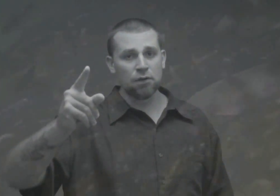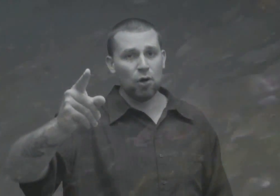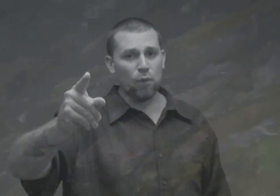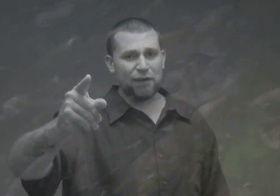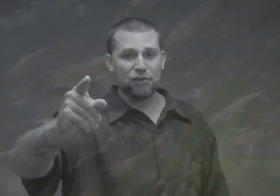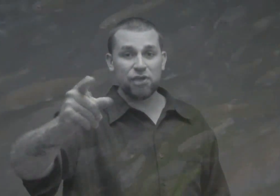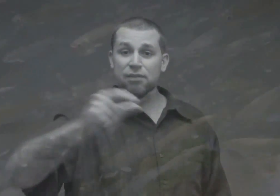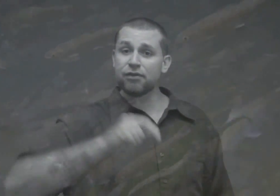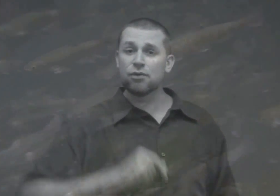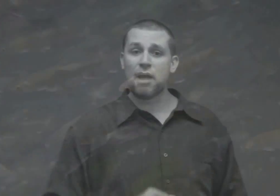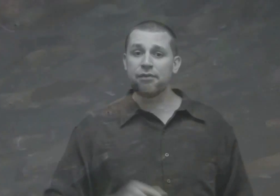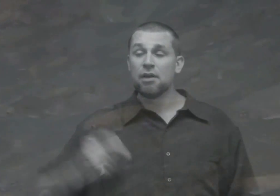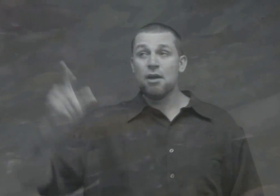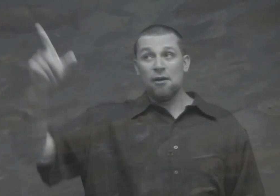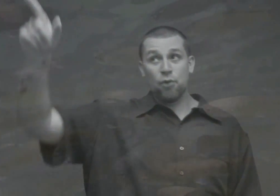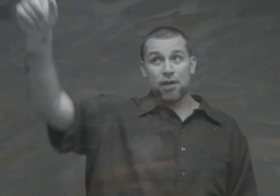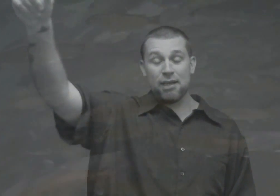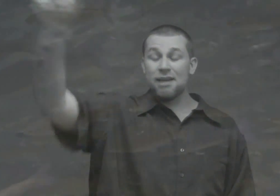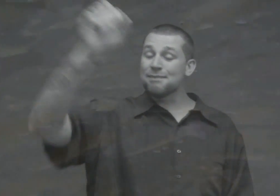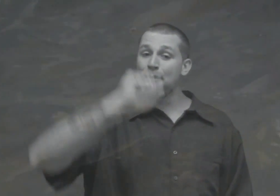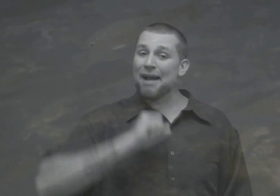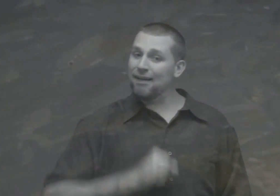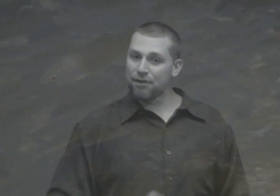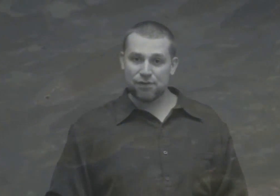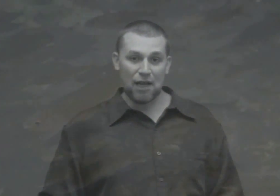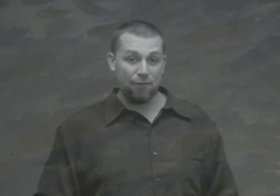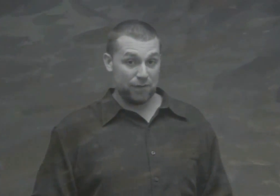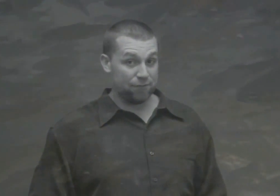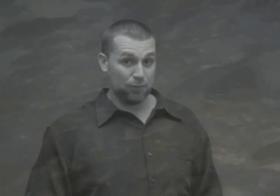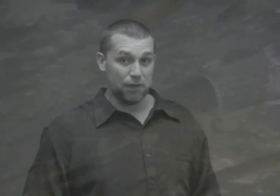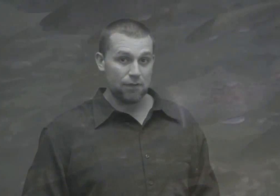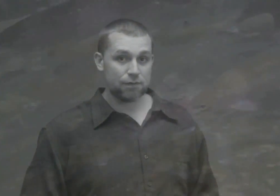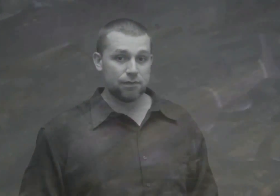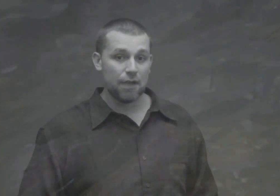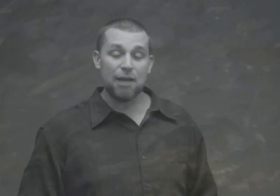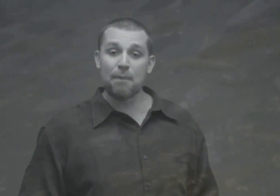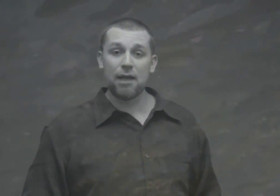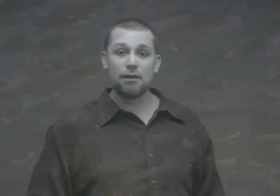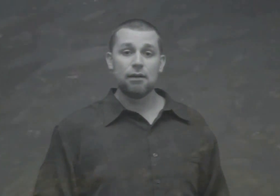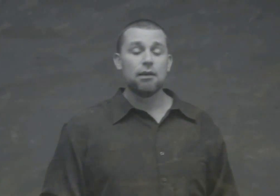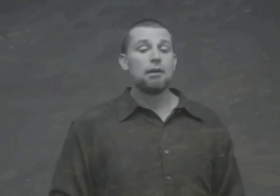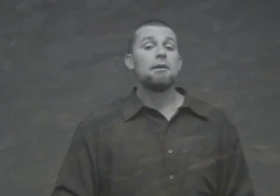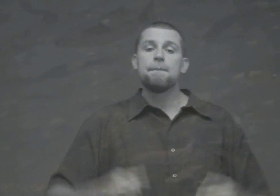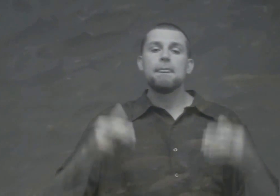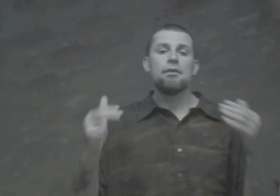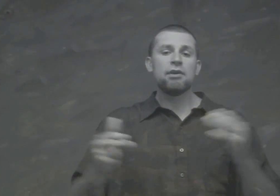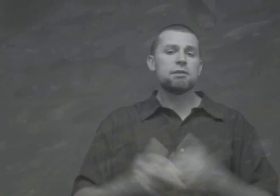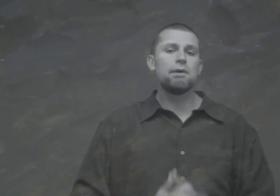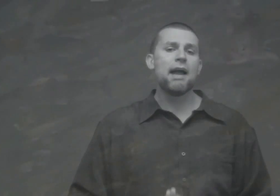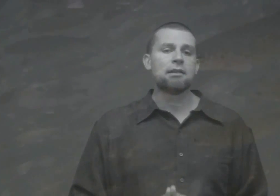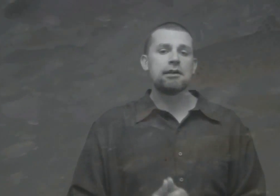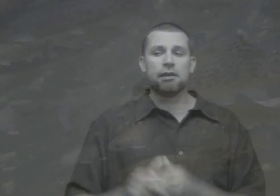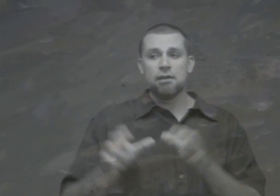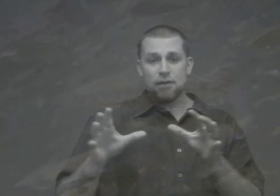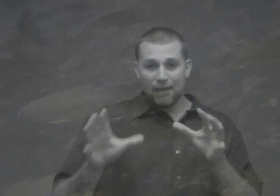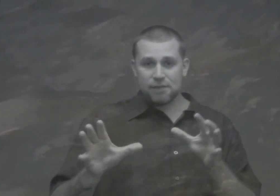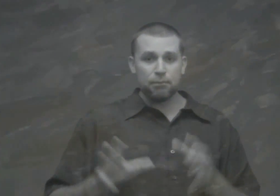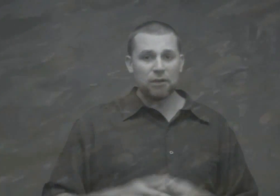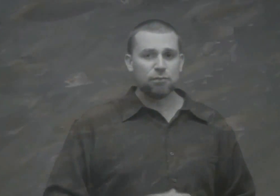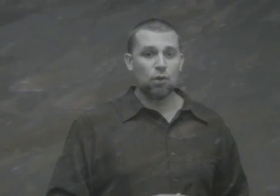glory to Jesus Christ, for He is mighty to save us from this. Amen? This reality is much more